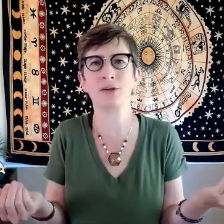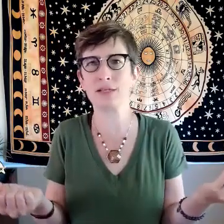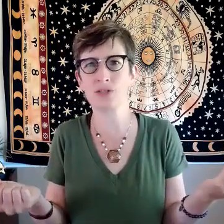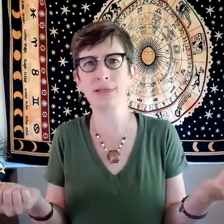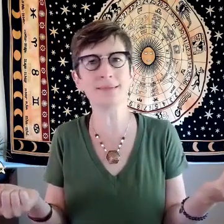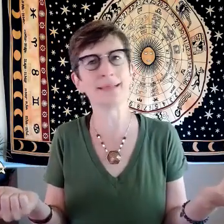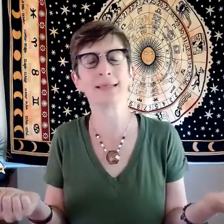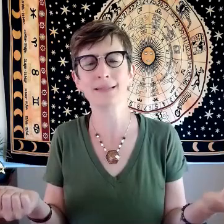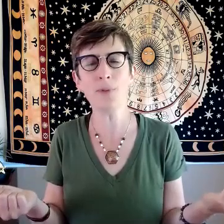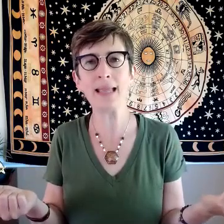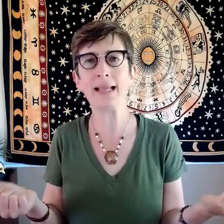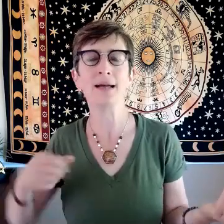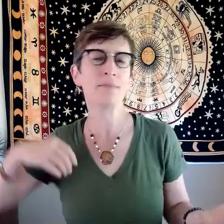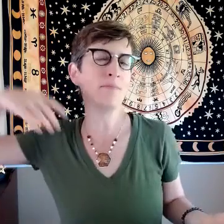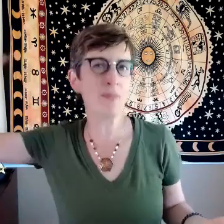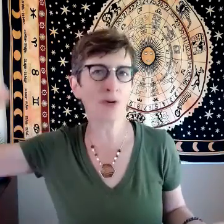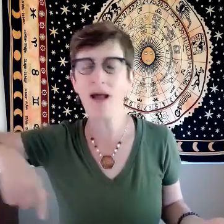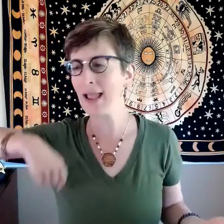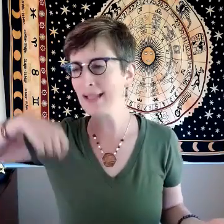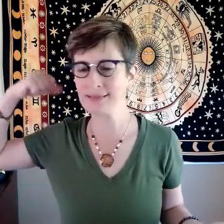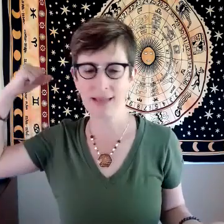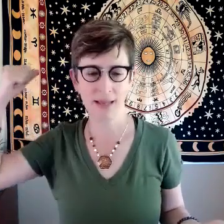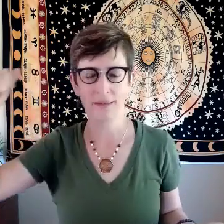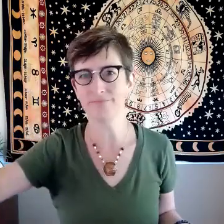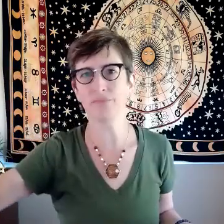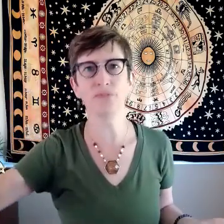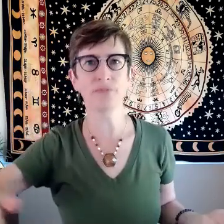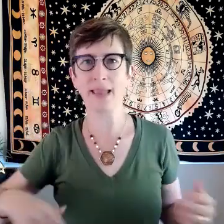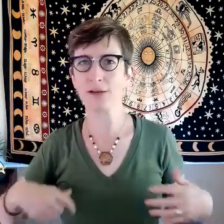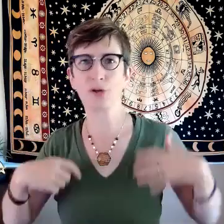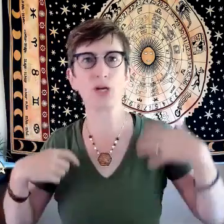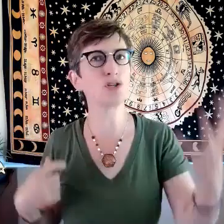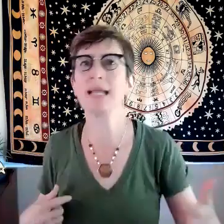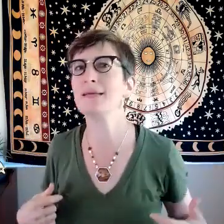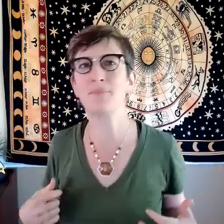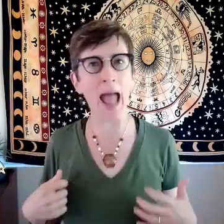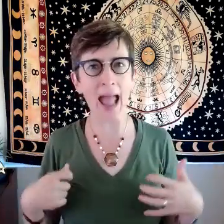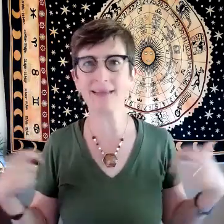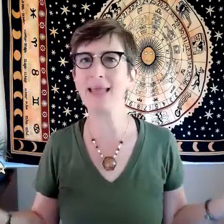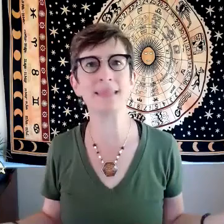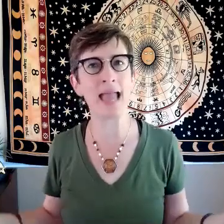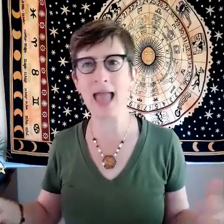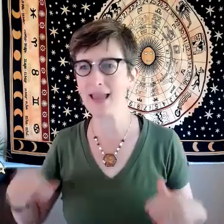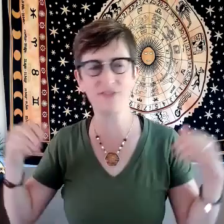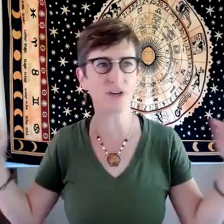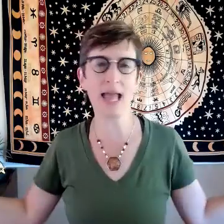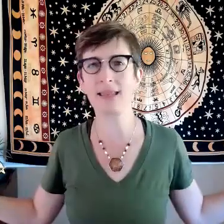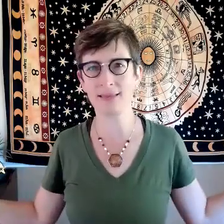me a great student no way memorize like regurgitate it back get the a forget it the